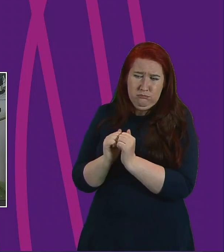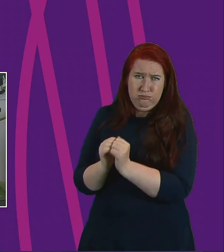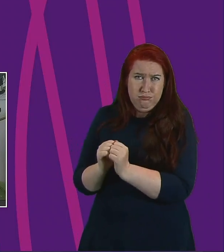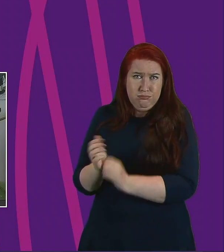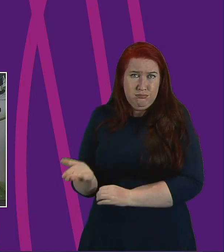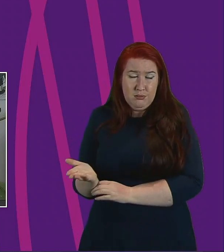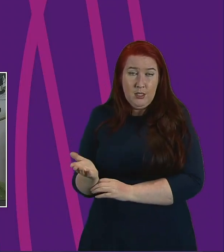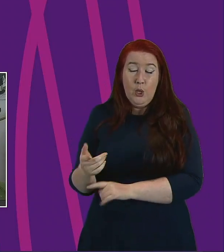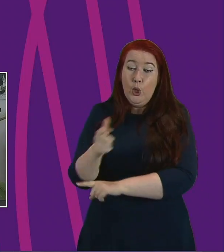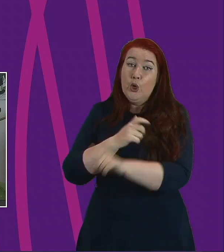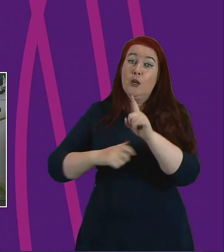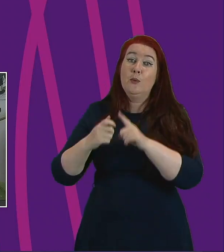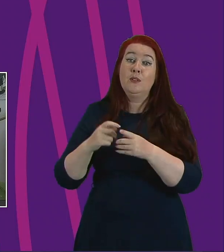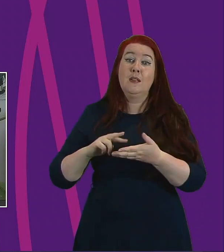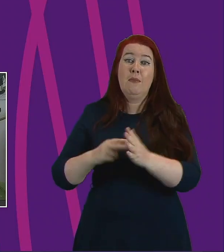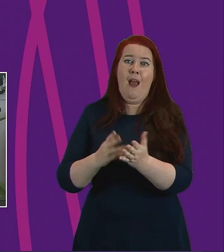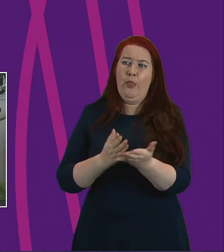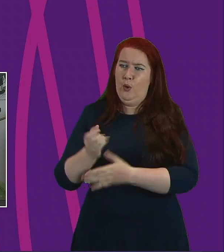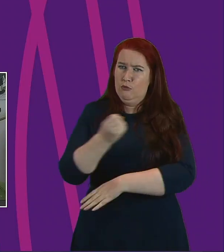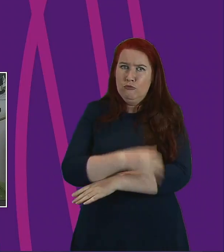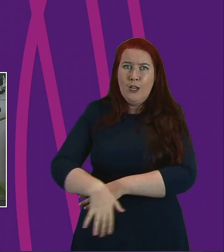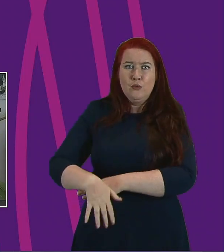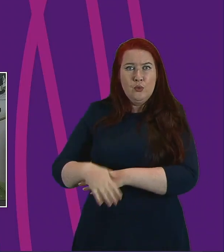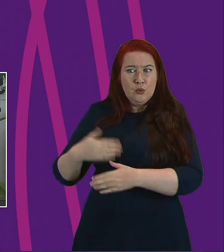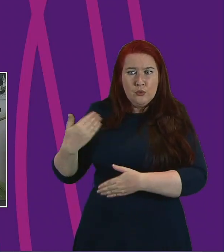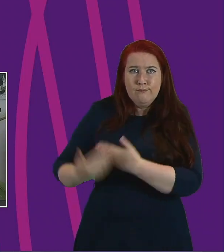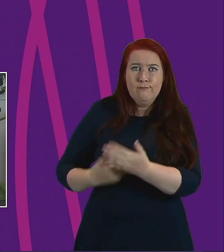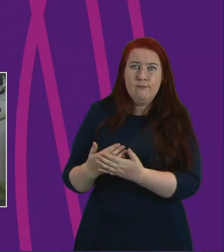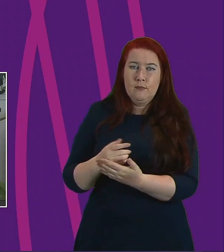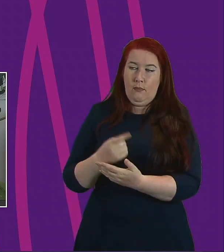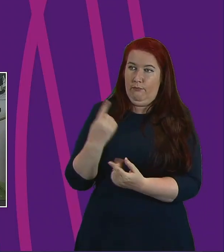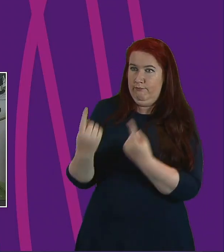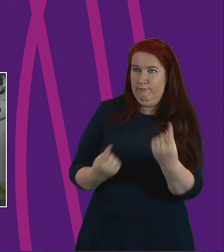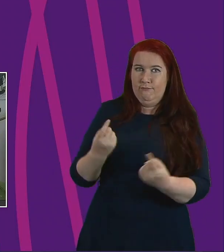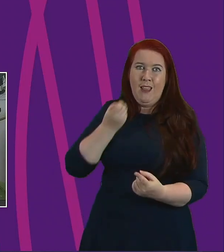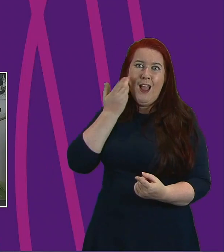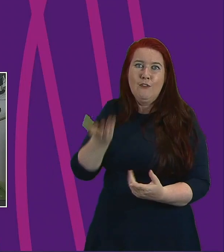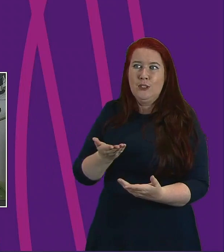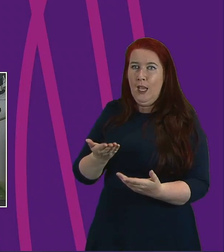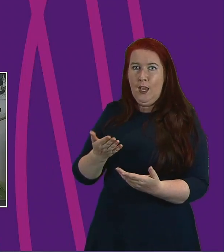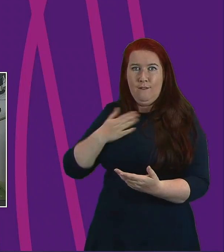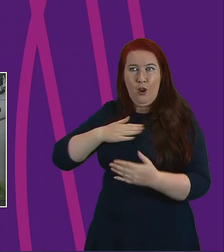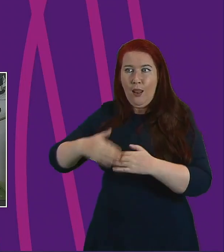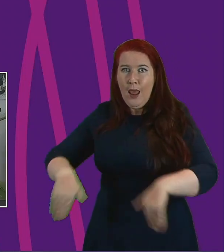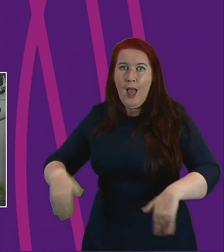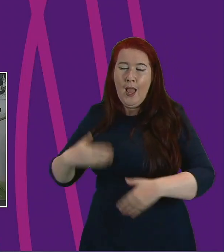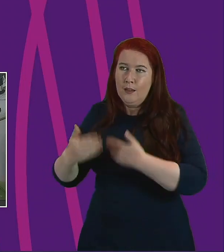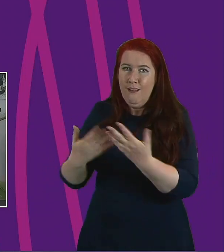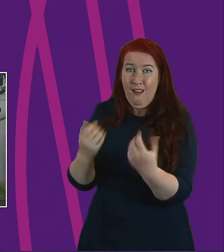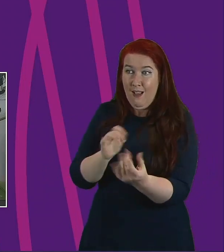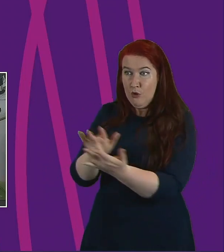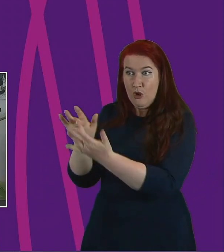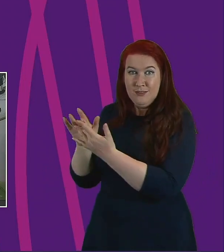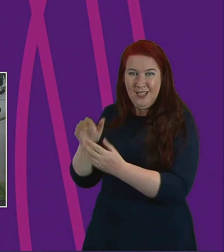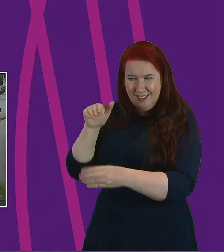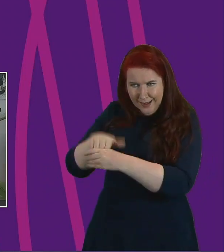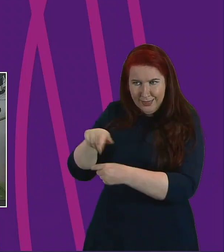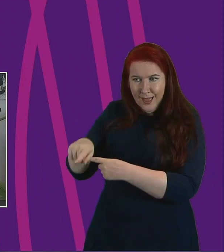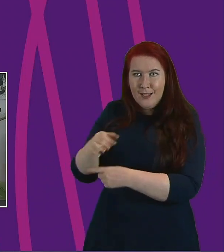done from a grassroots level, done by those on the ground with the contacts working in the sectors.